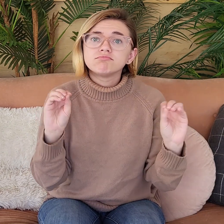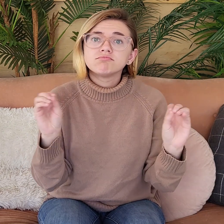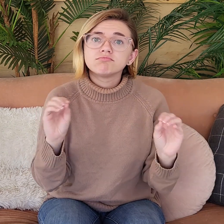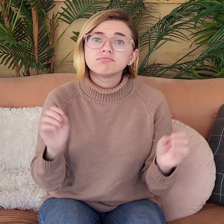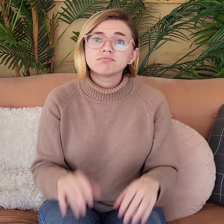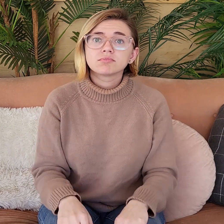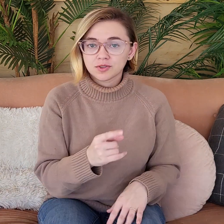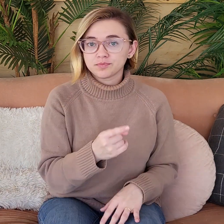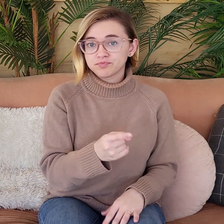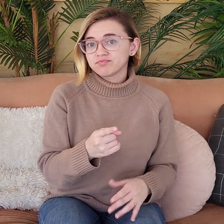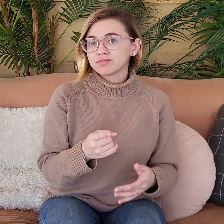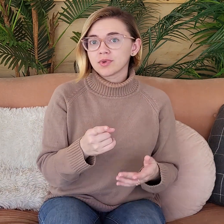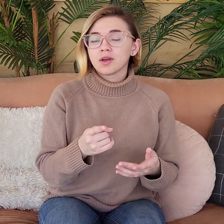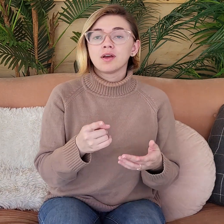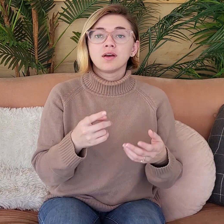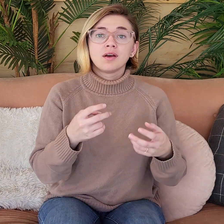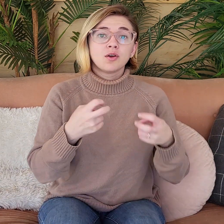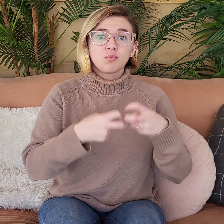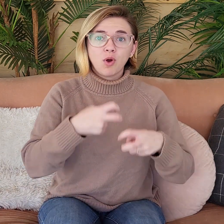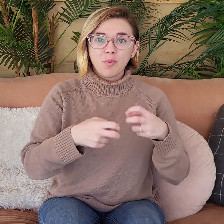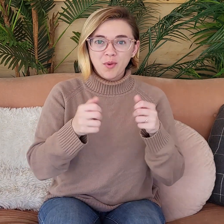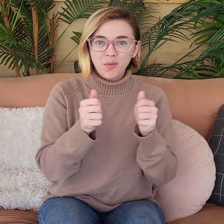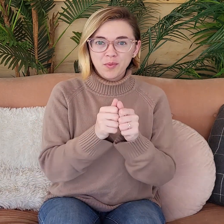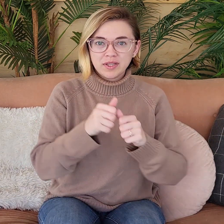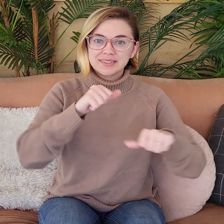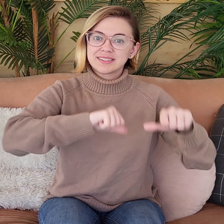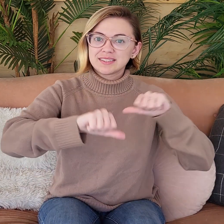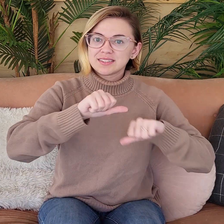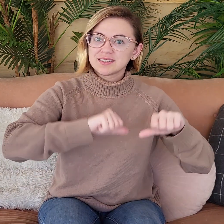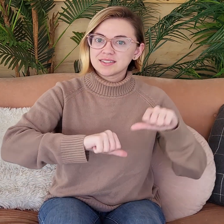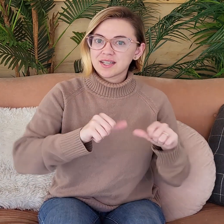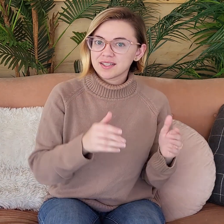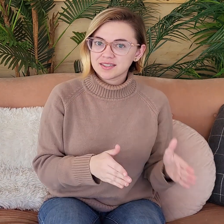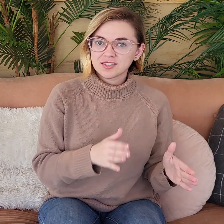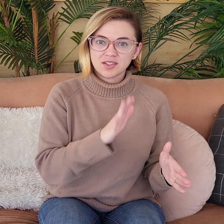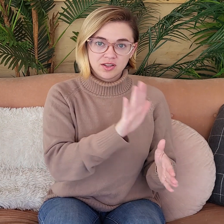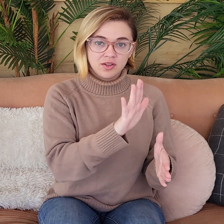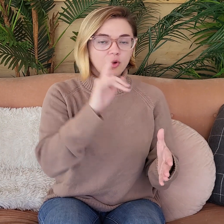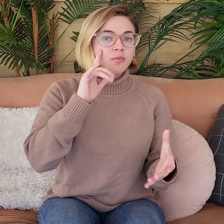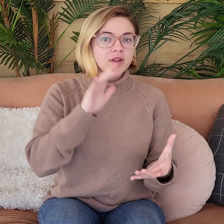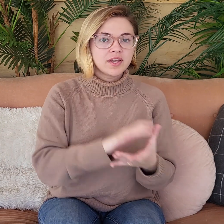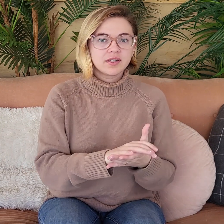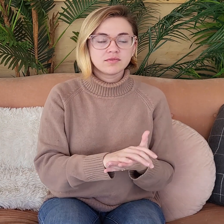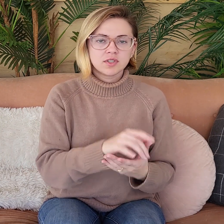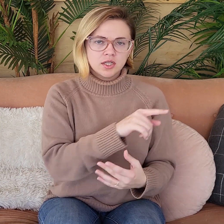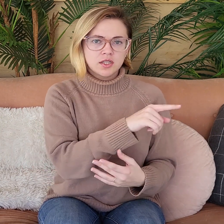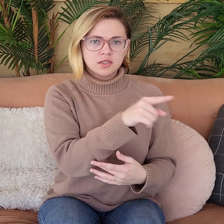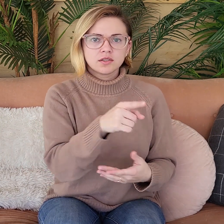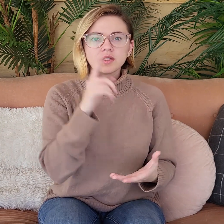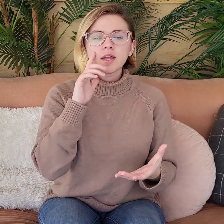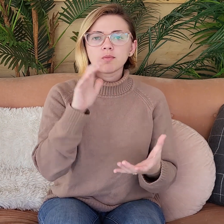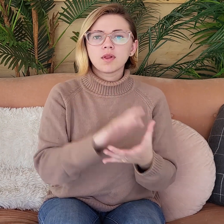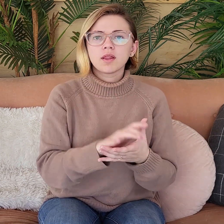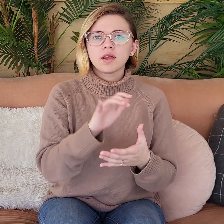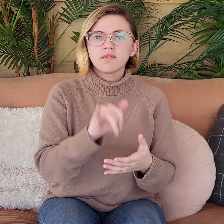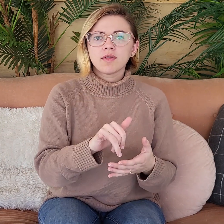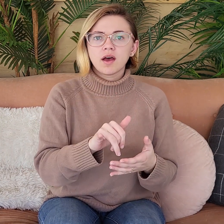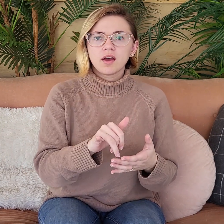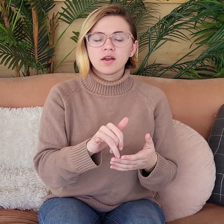no worlds, nothing at all. So the problem with scientists believe is that